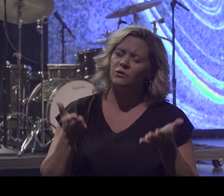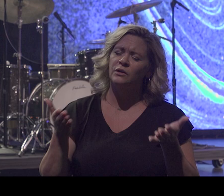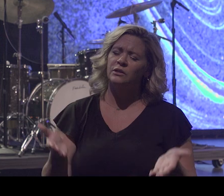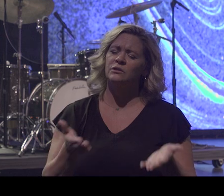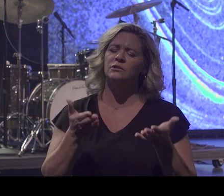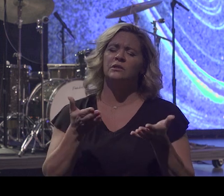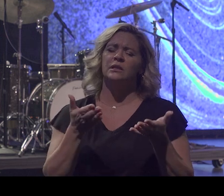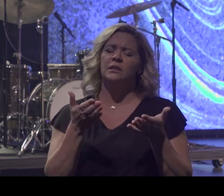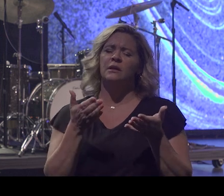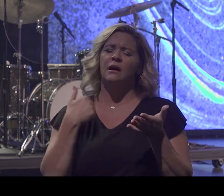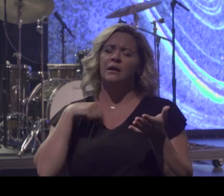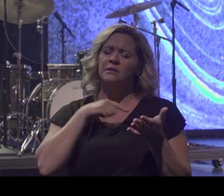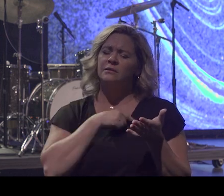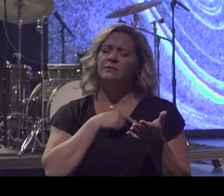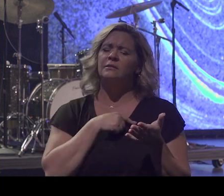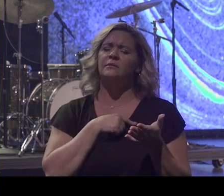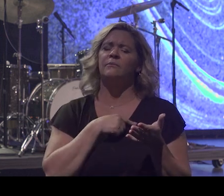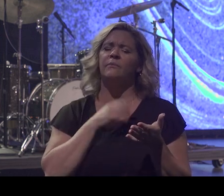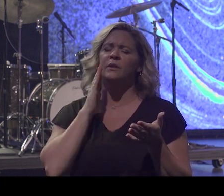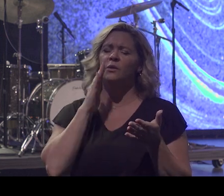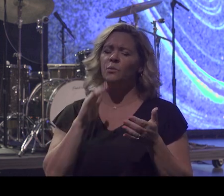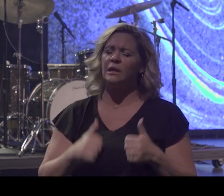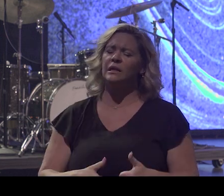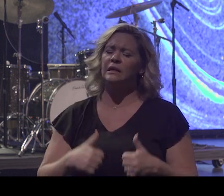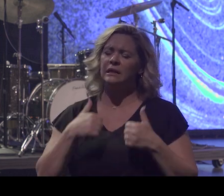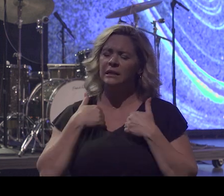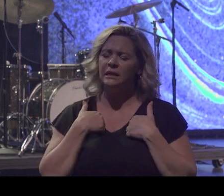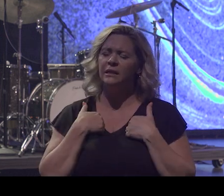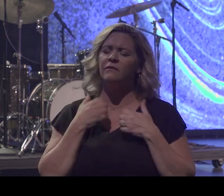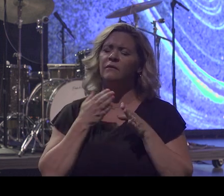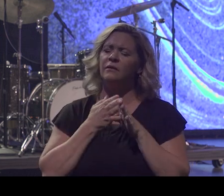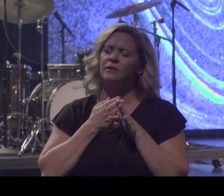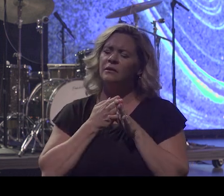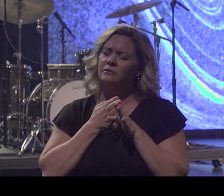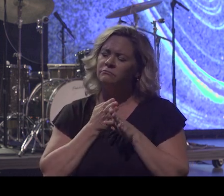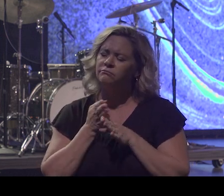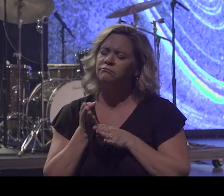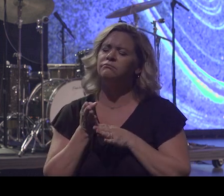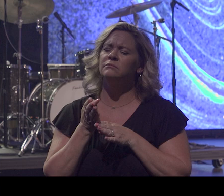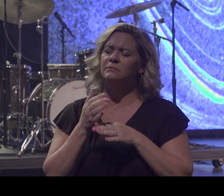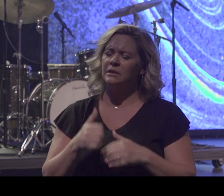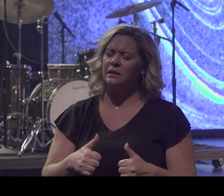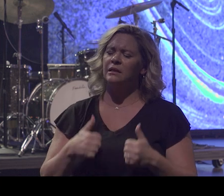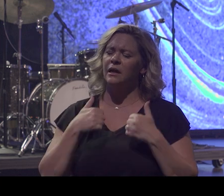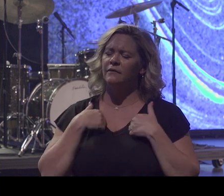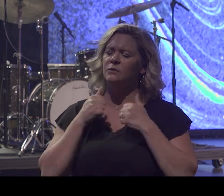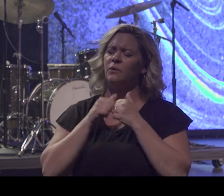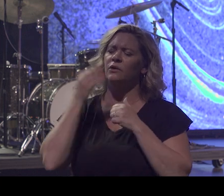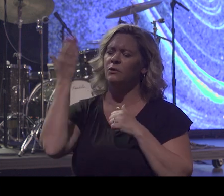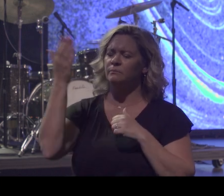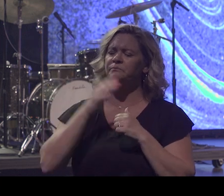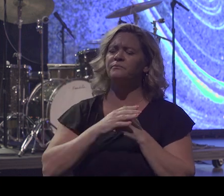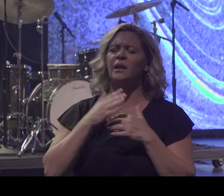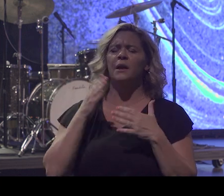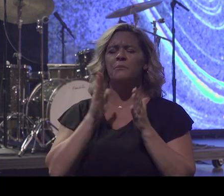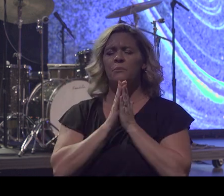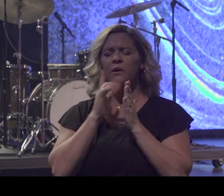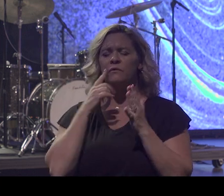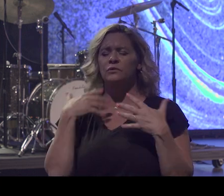live lives that align with you and that would honor you. I pray for strength and for boldness, that our fathers would be a